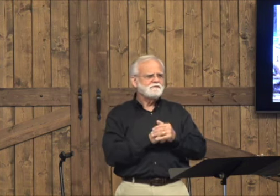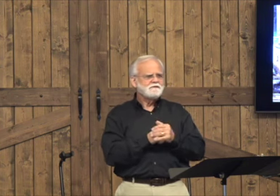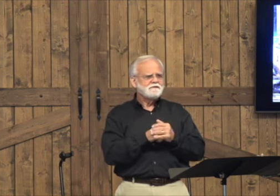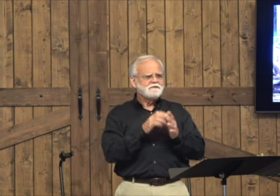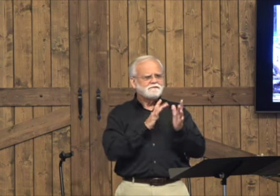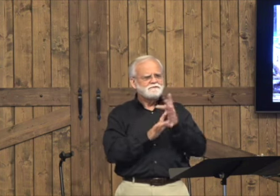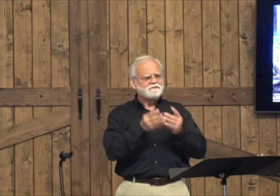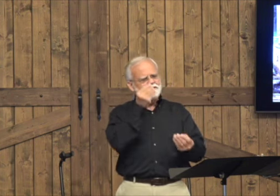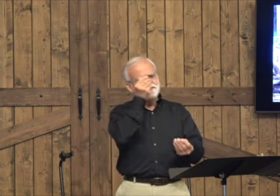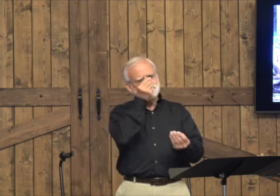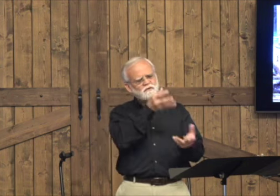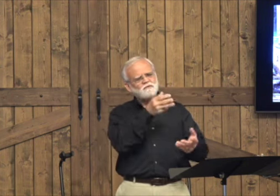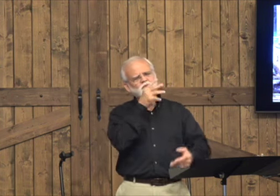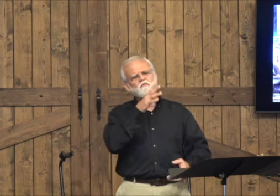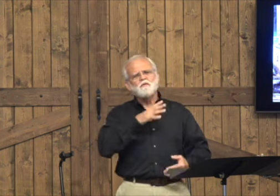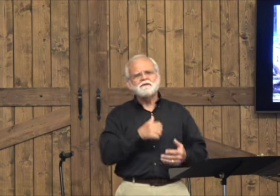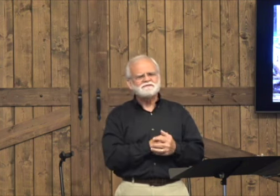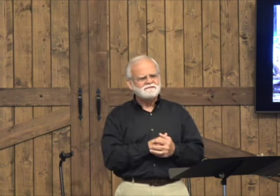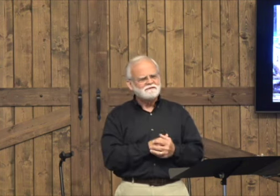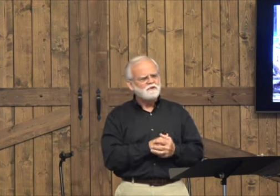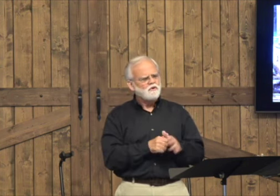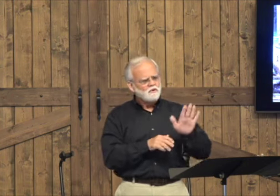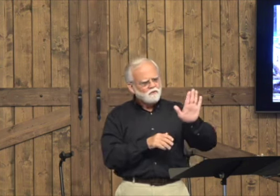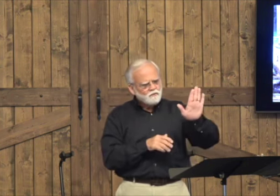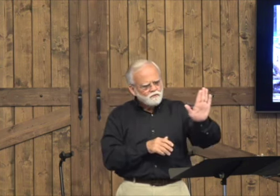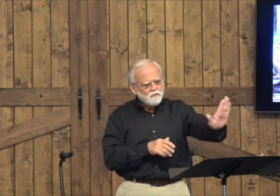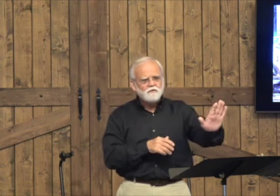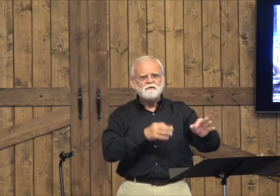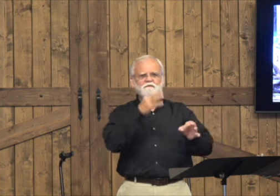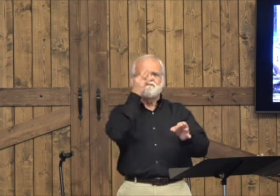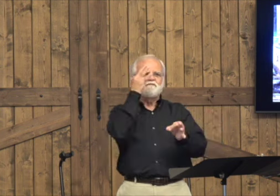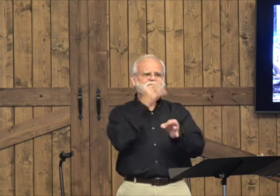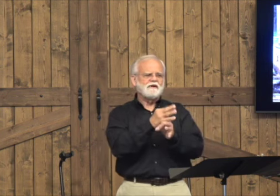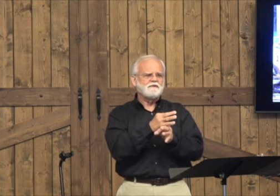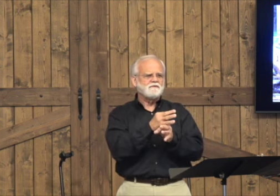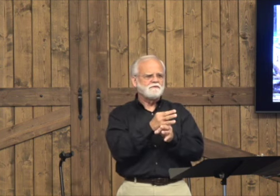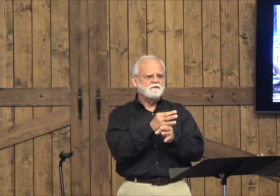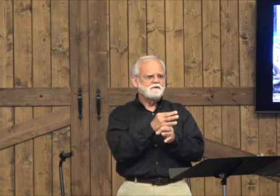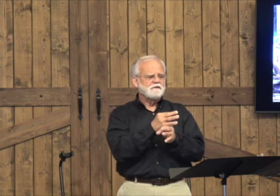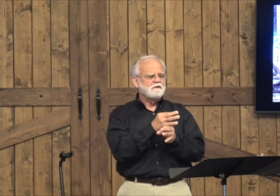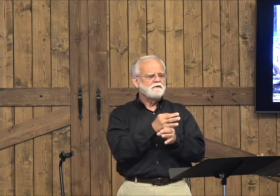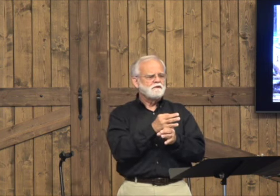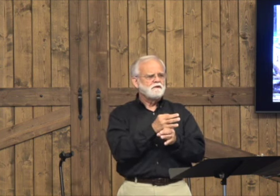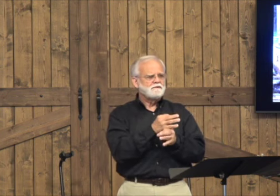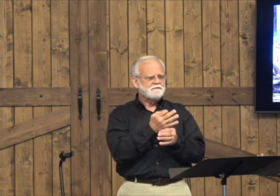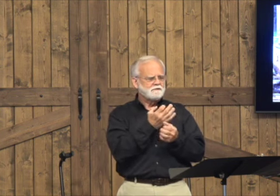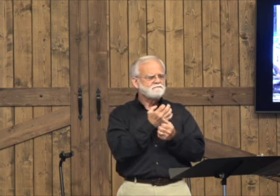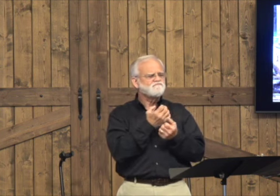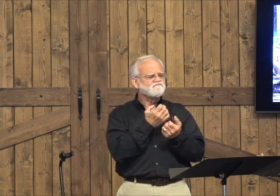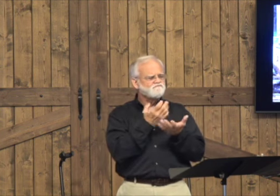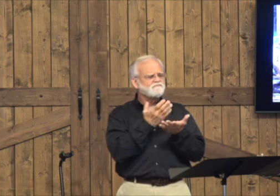The last verse in Chapter 7 will be verse 50. It's talking about your faith